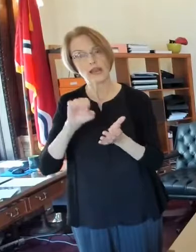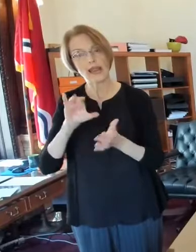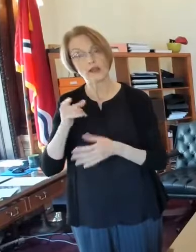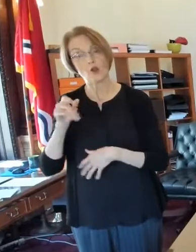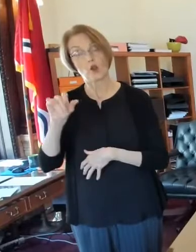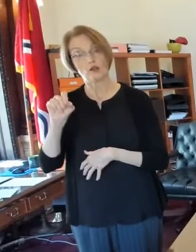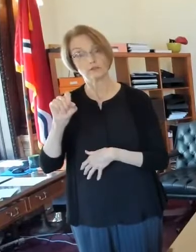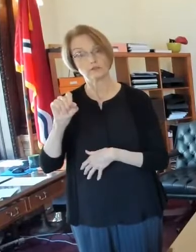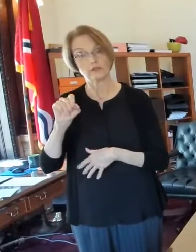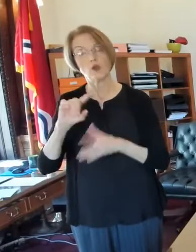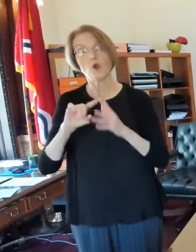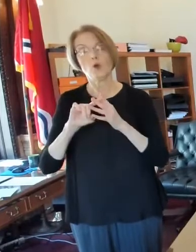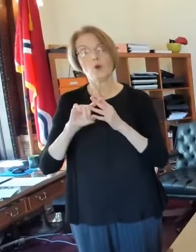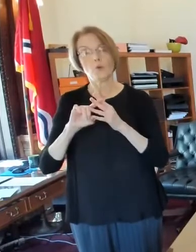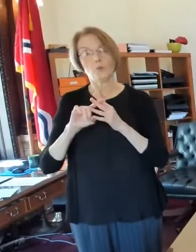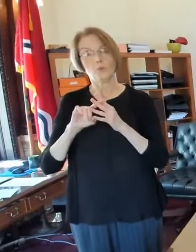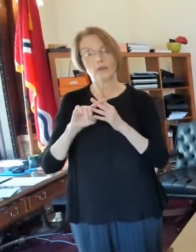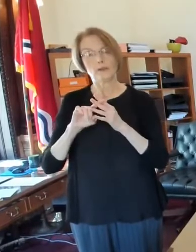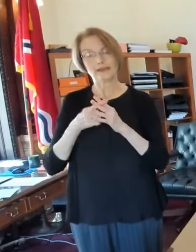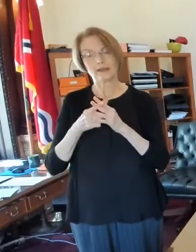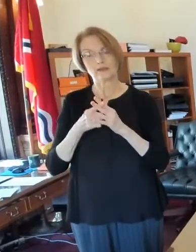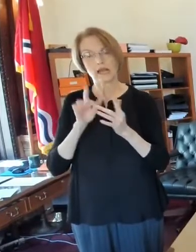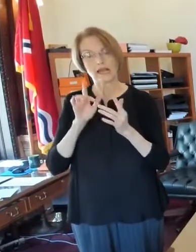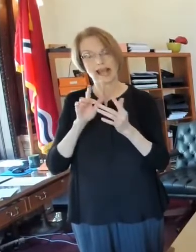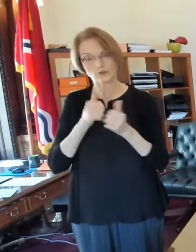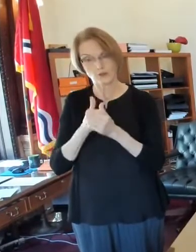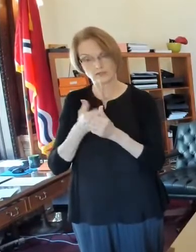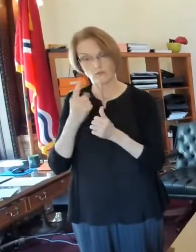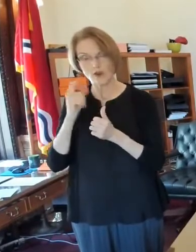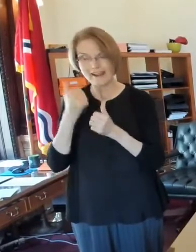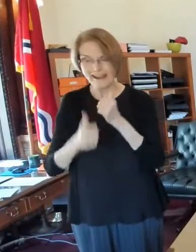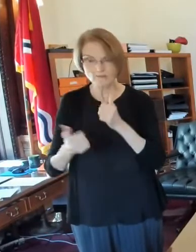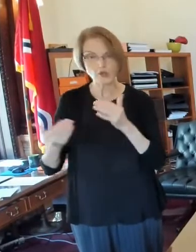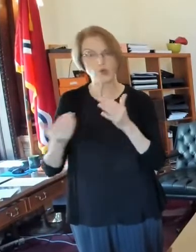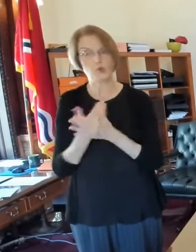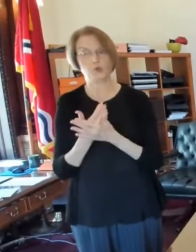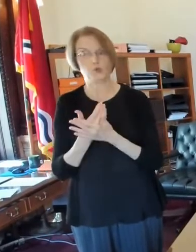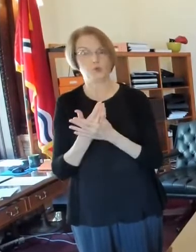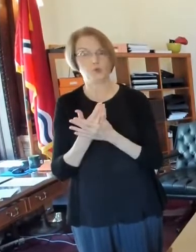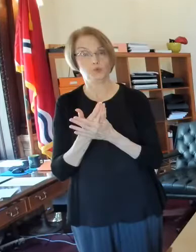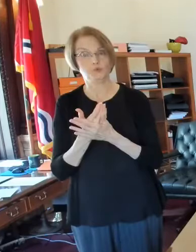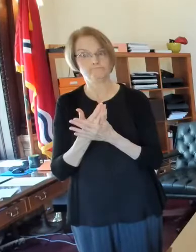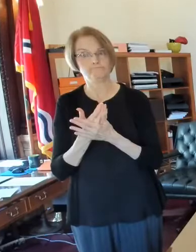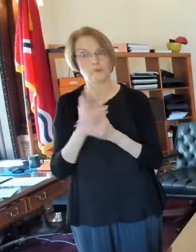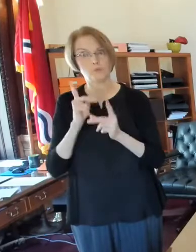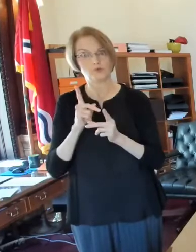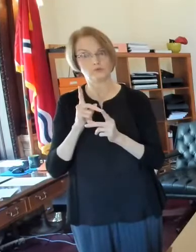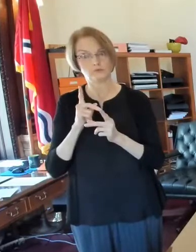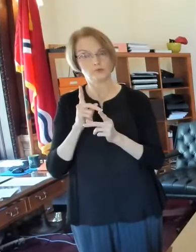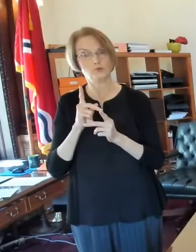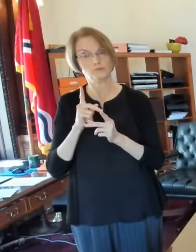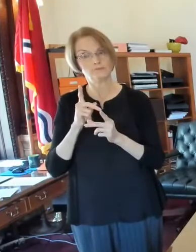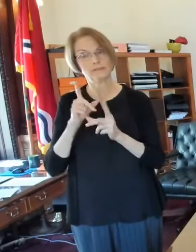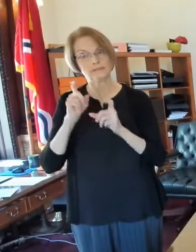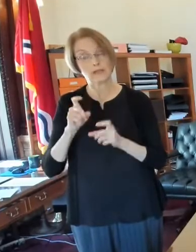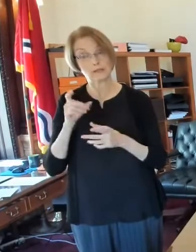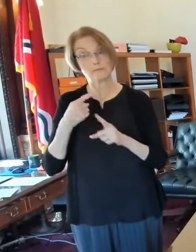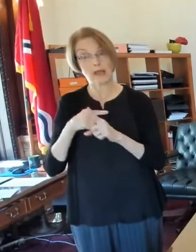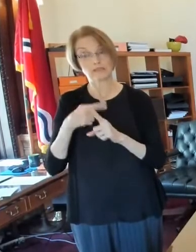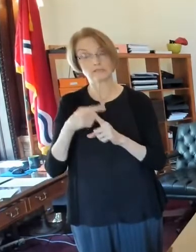are beginning contract contact tracing on every new case within 24 hours. And so, um,